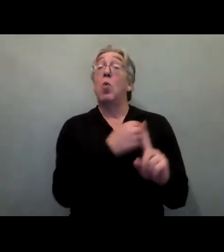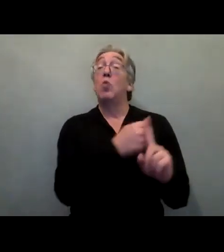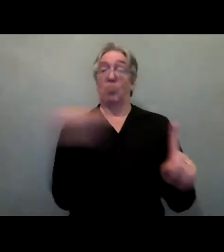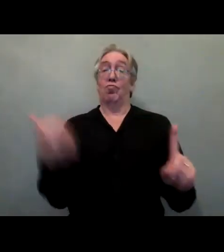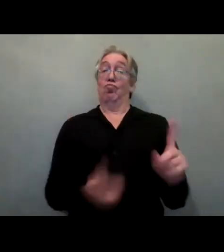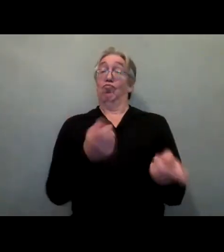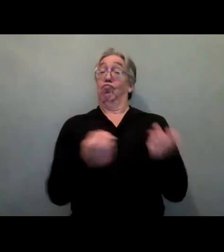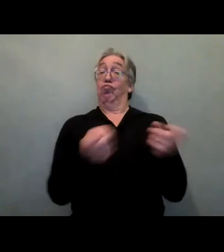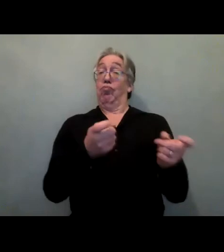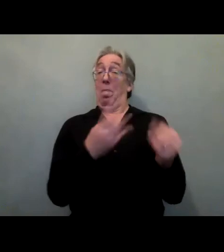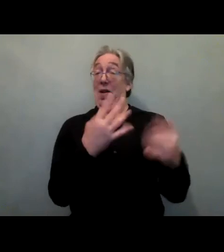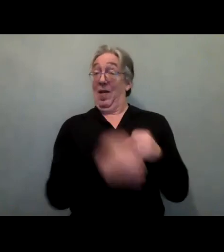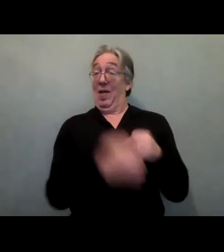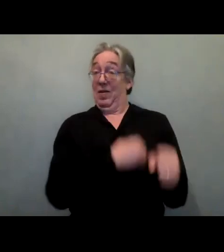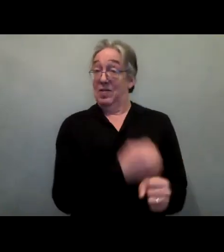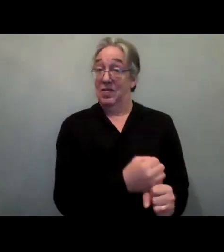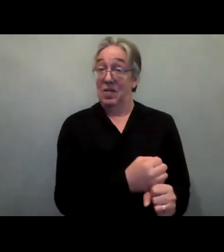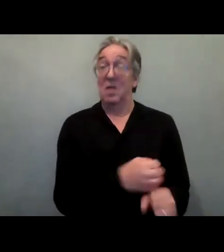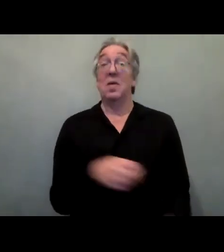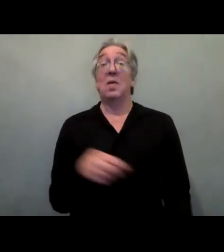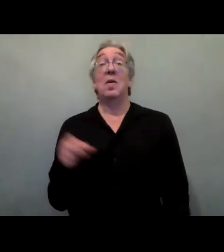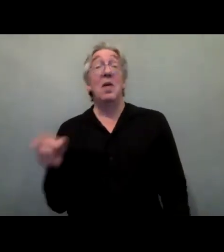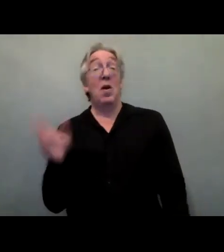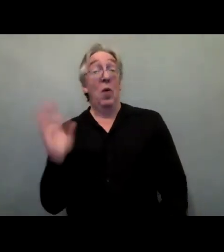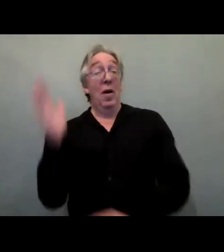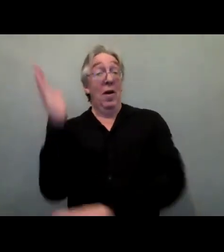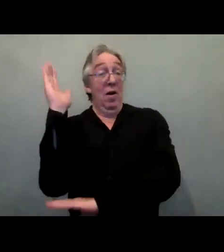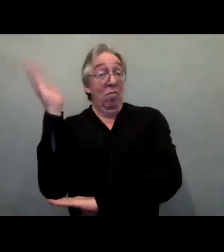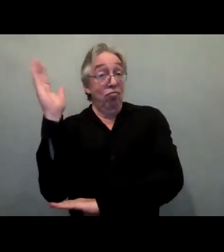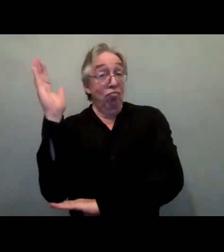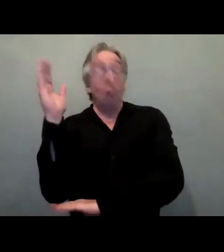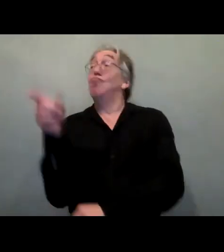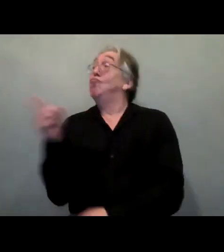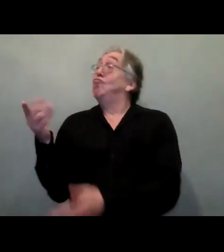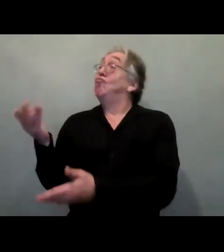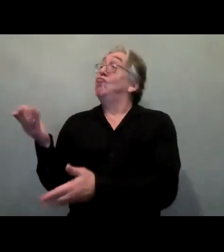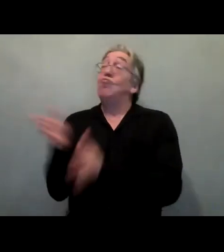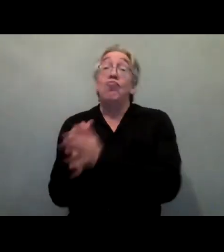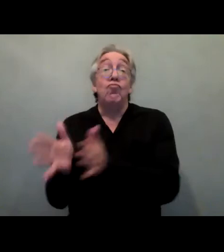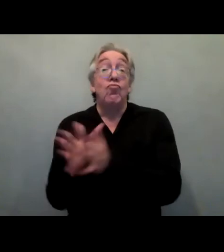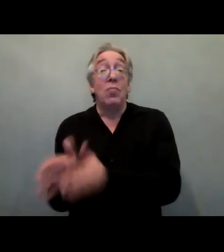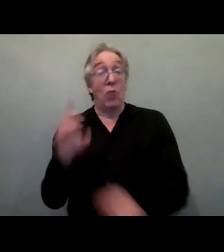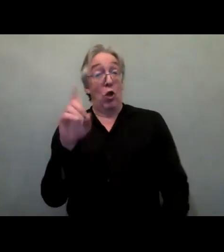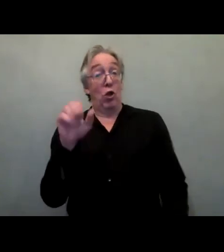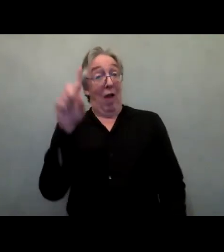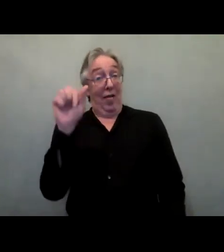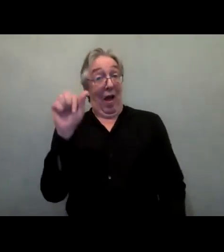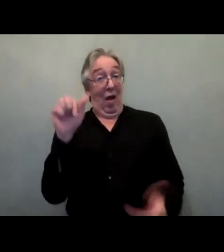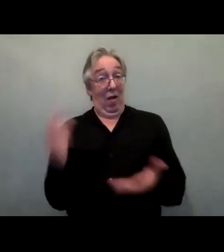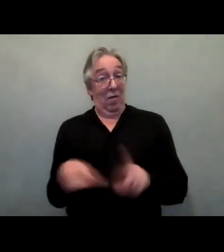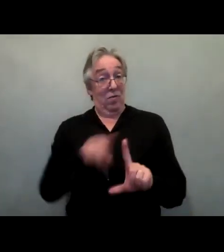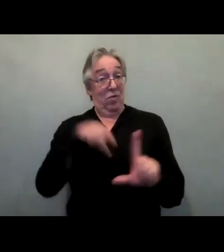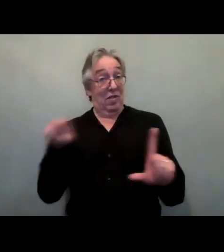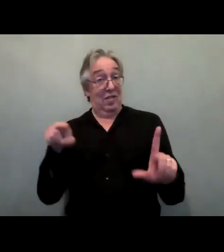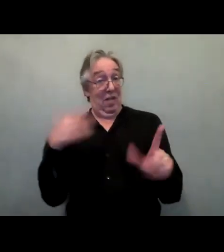the importance and the advances made in data collection and disaggregation by persons with disabilities and their